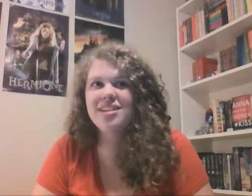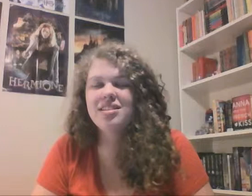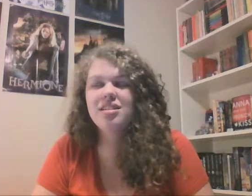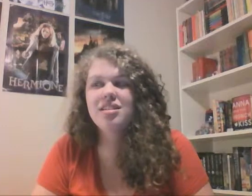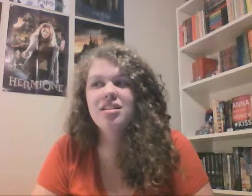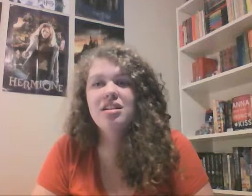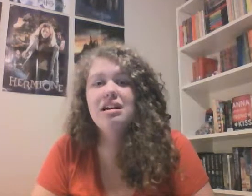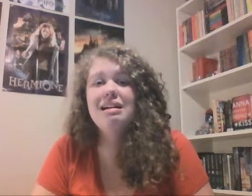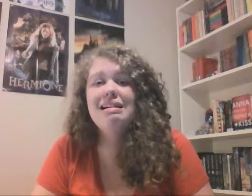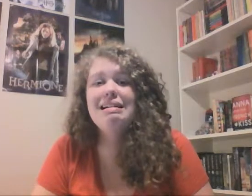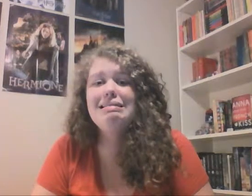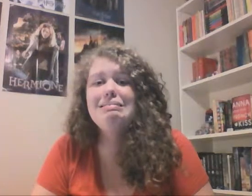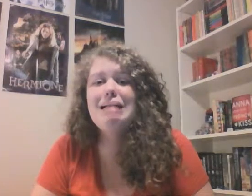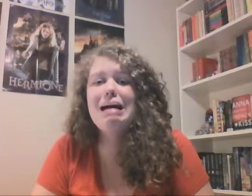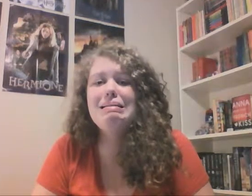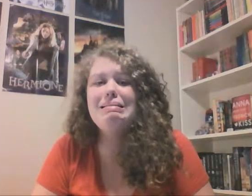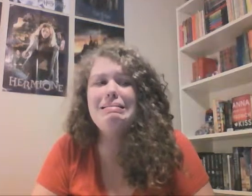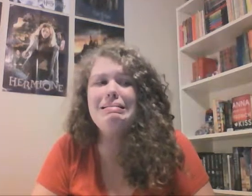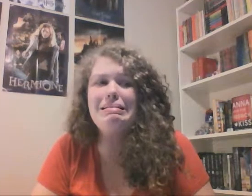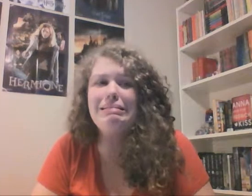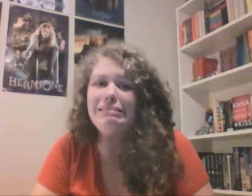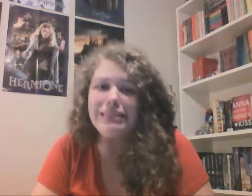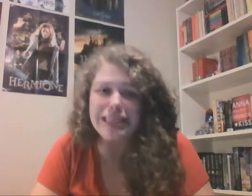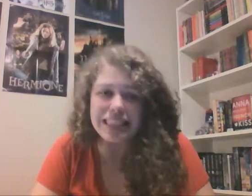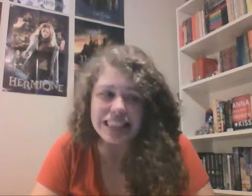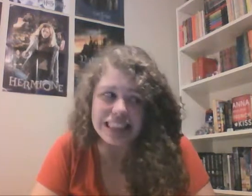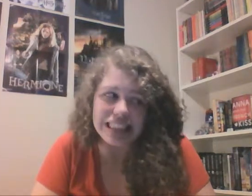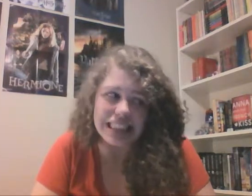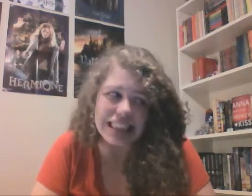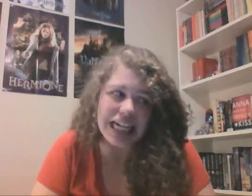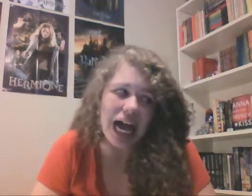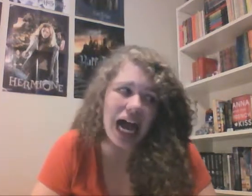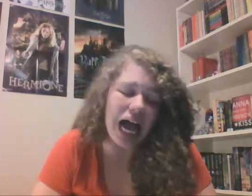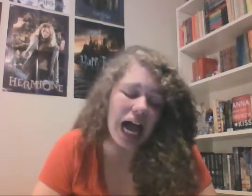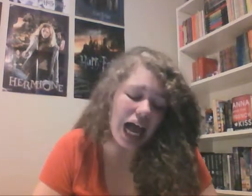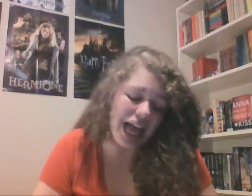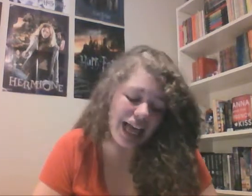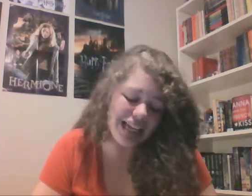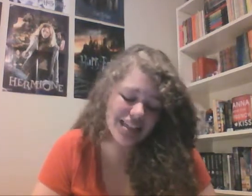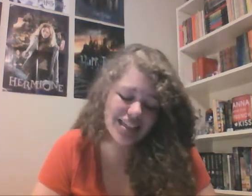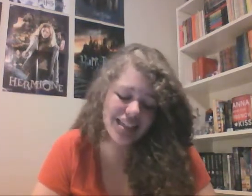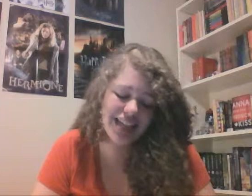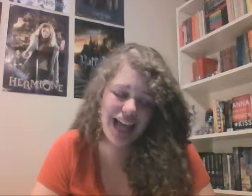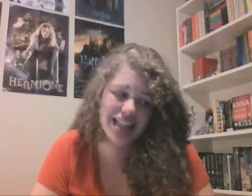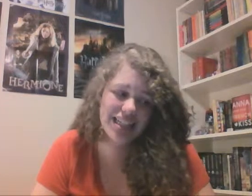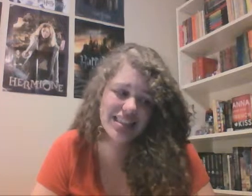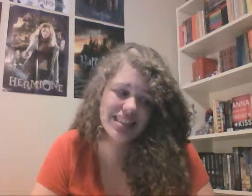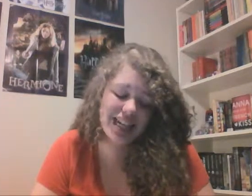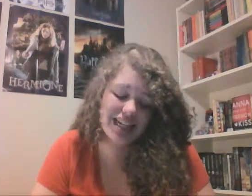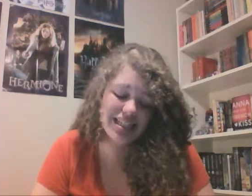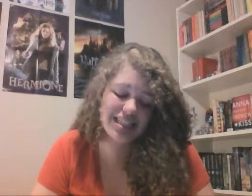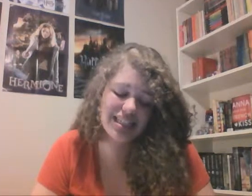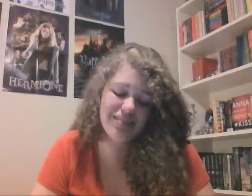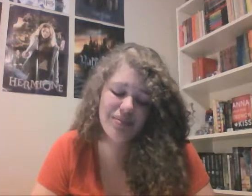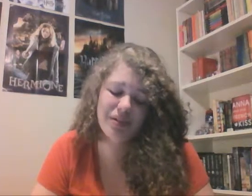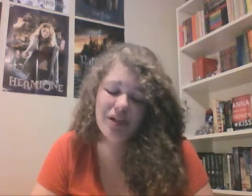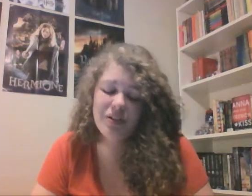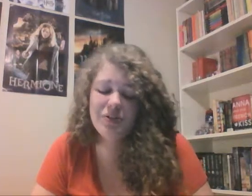and Alec denies it but we all know